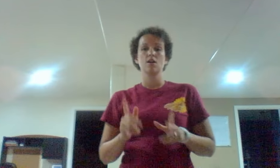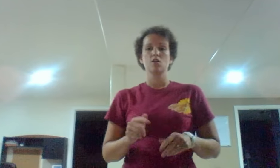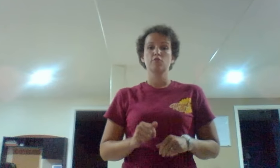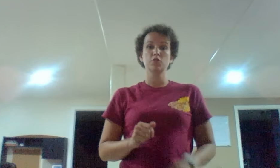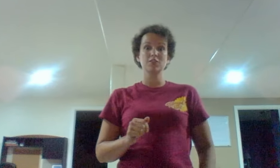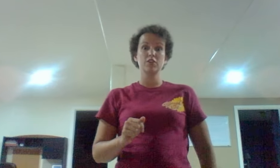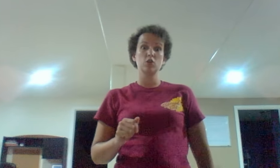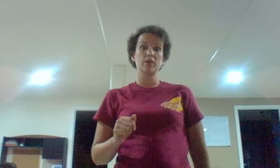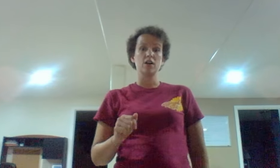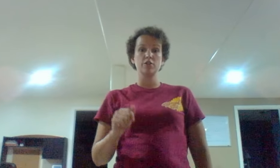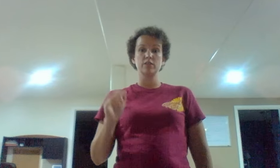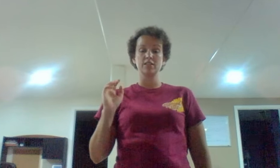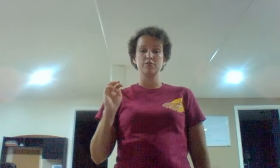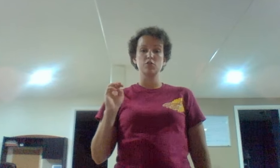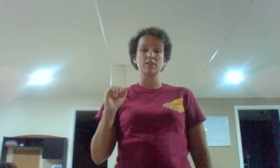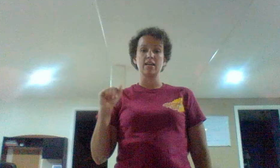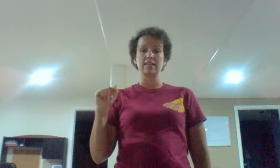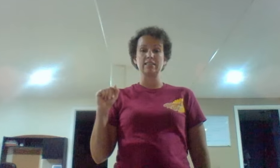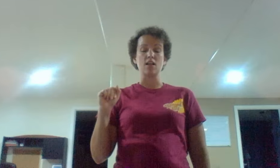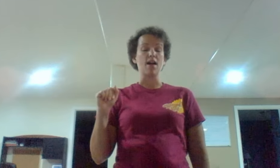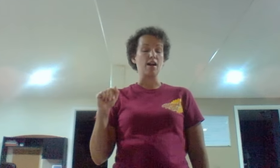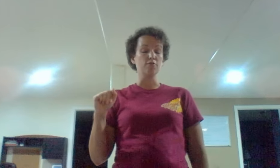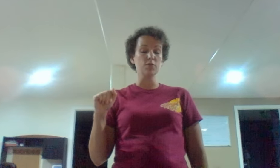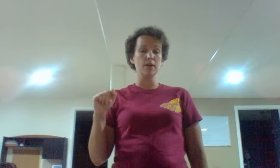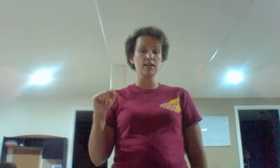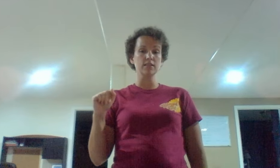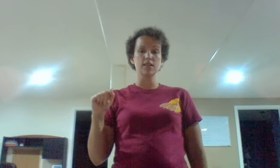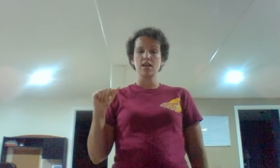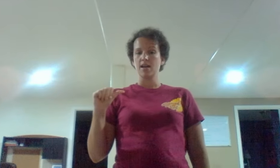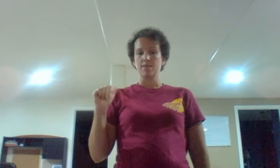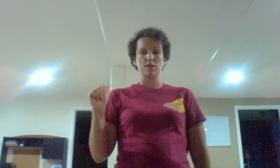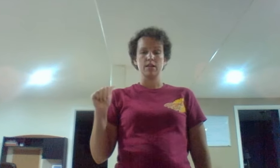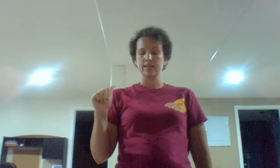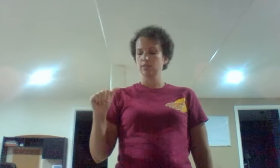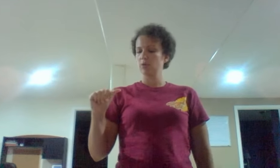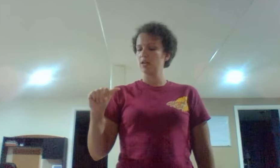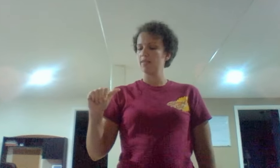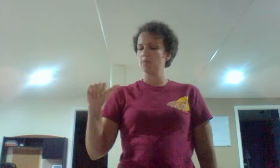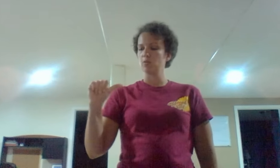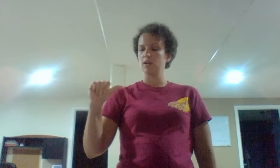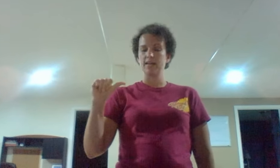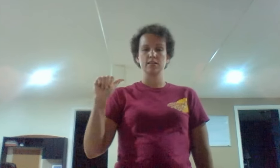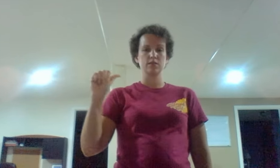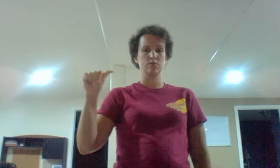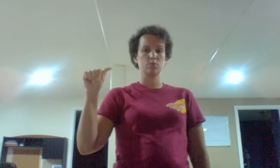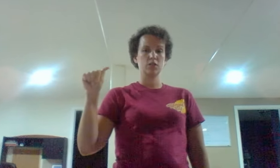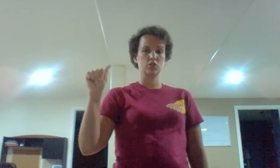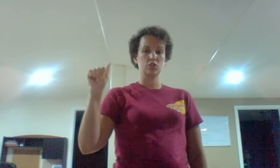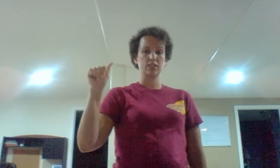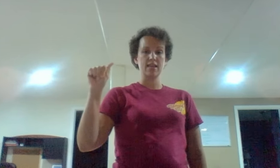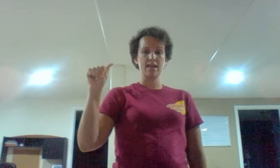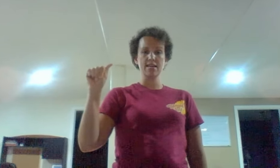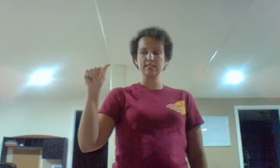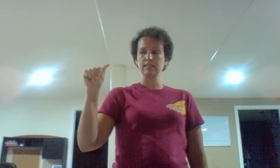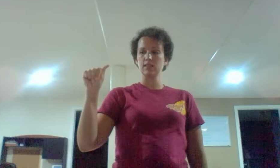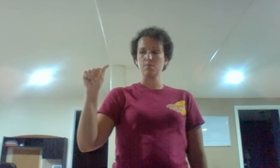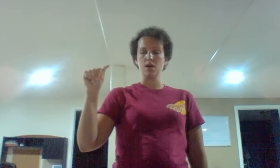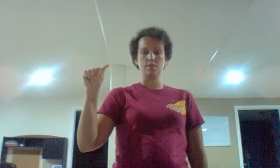For this video we are using a view of the ASL alphabet. I'm not an expert on that but what I can tell from the pictures is A has the thumb up